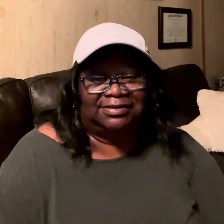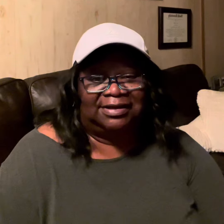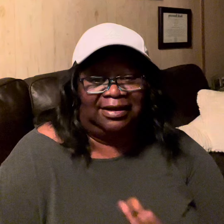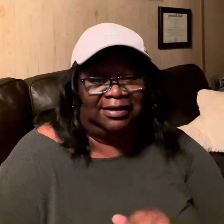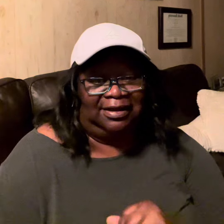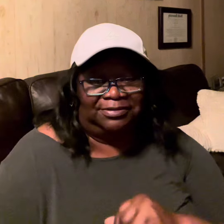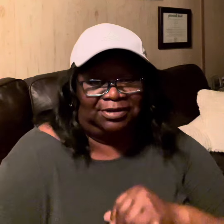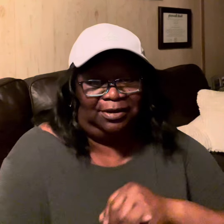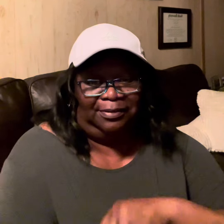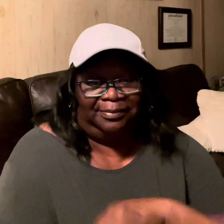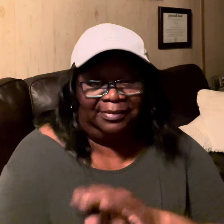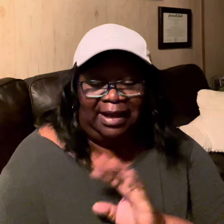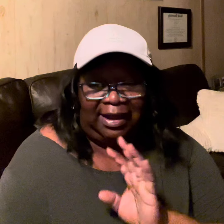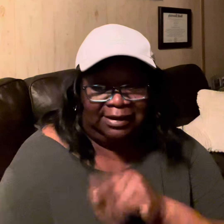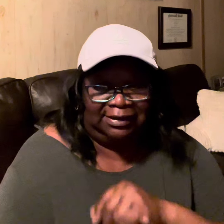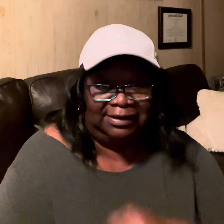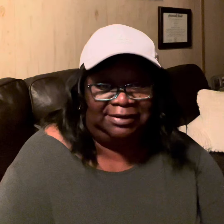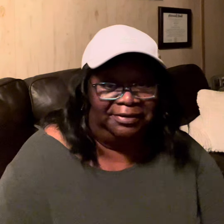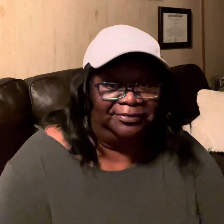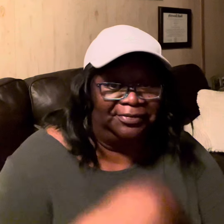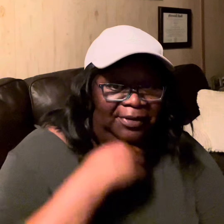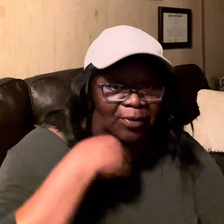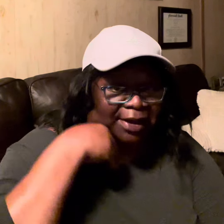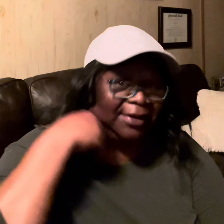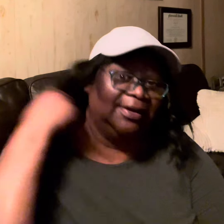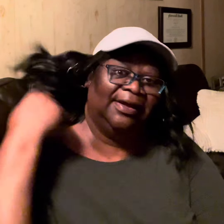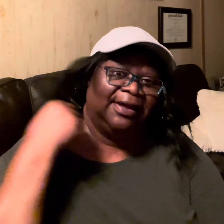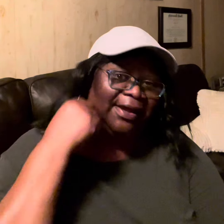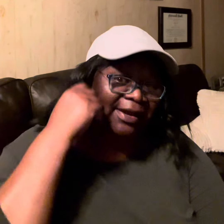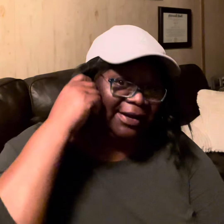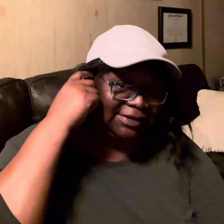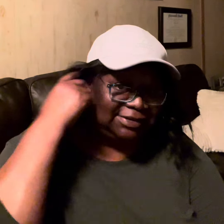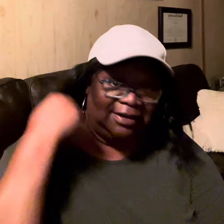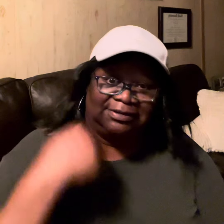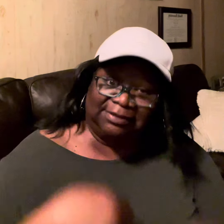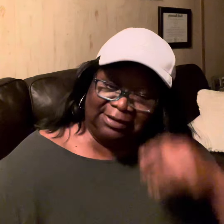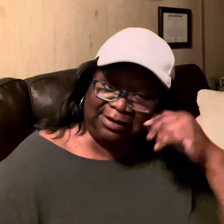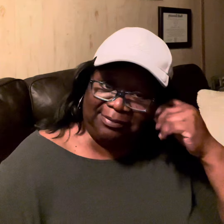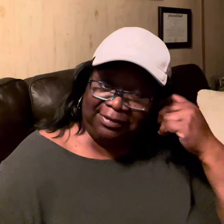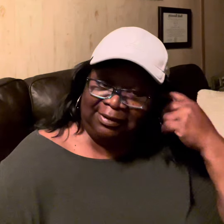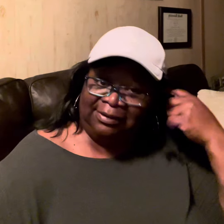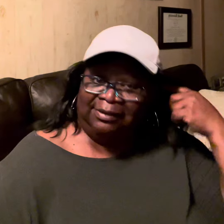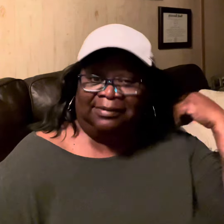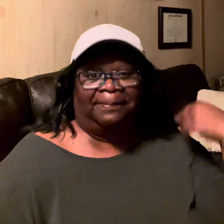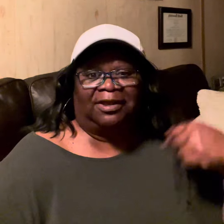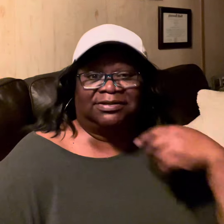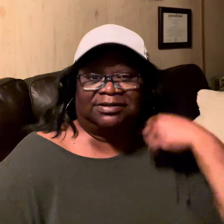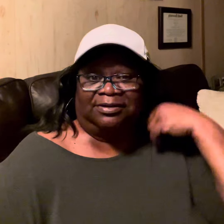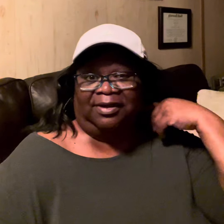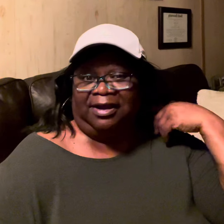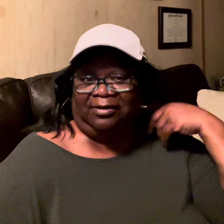cutting up so I had to leave him for a while and I decided to come and sit on Harold